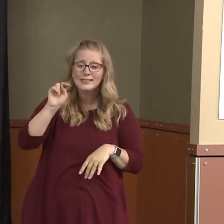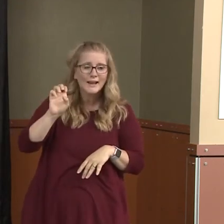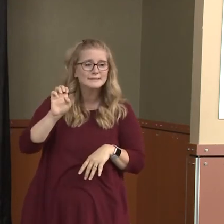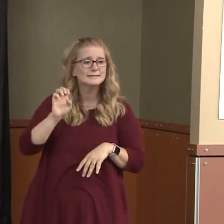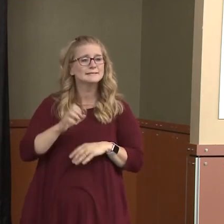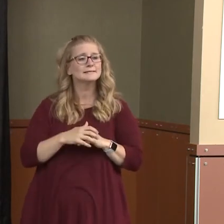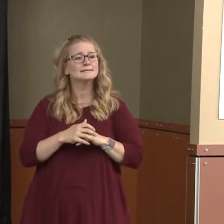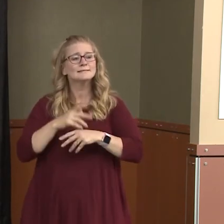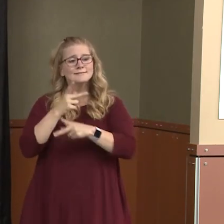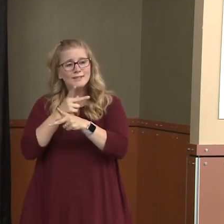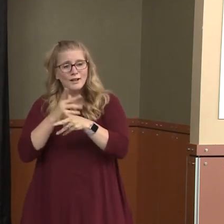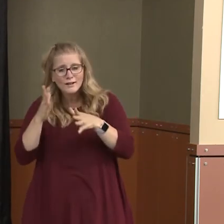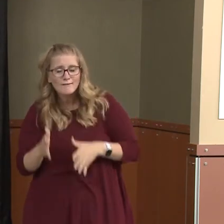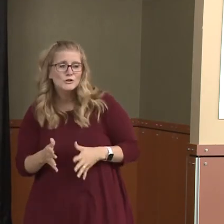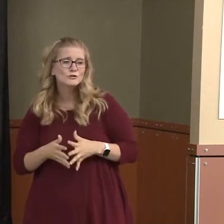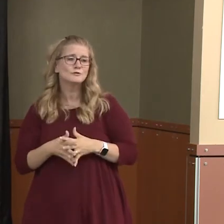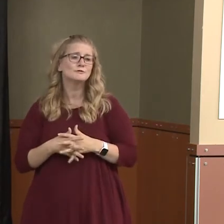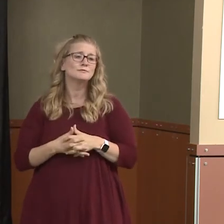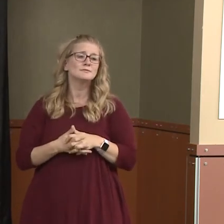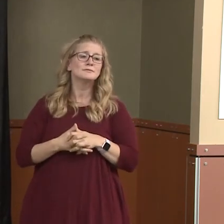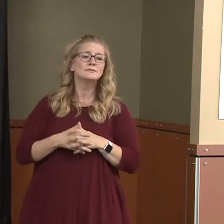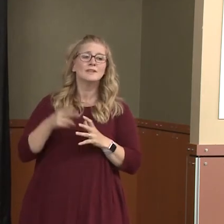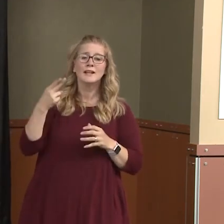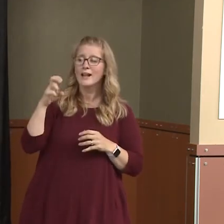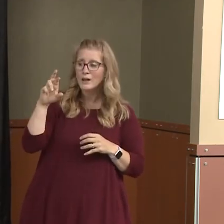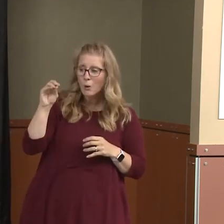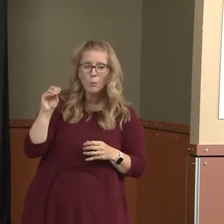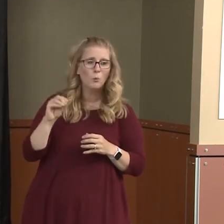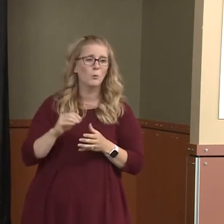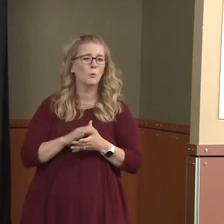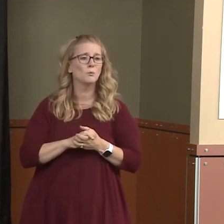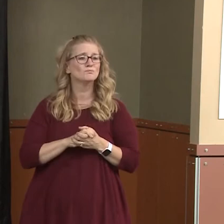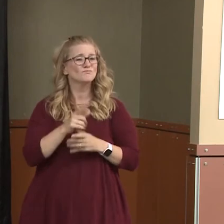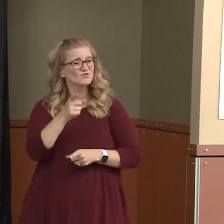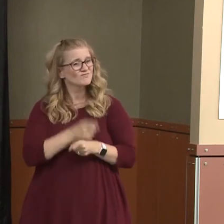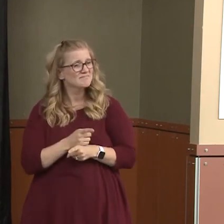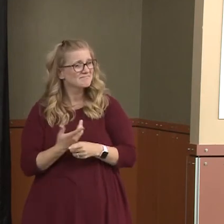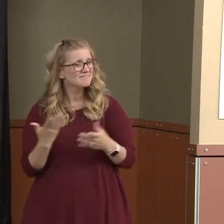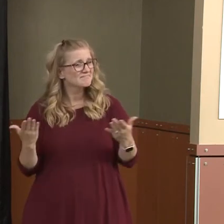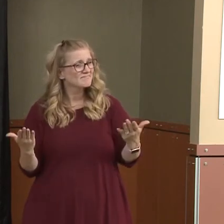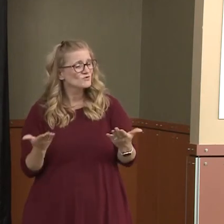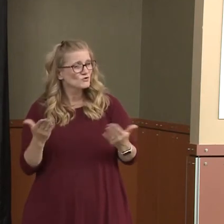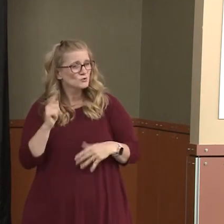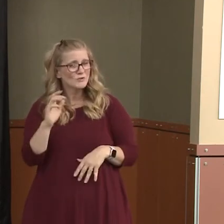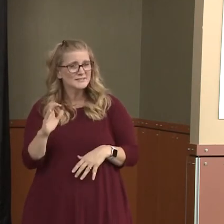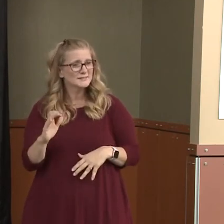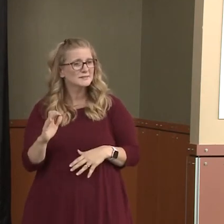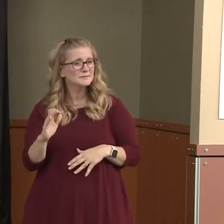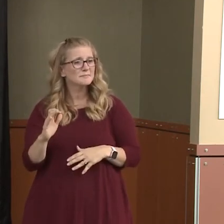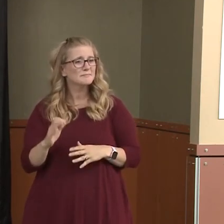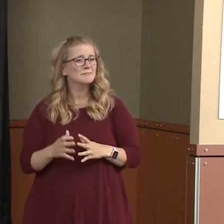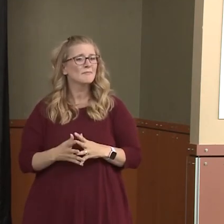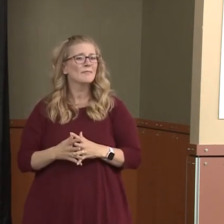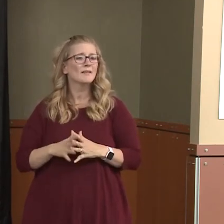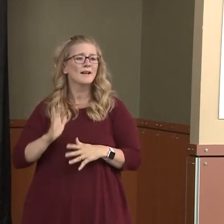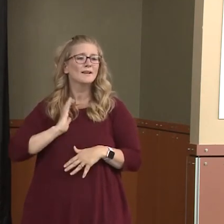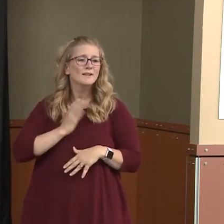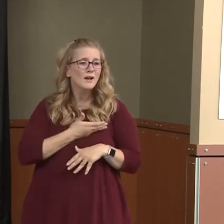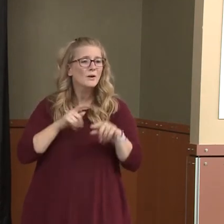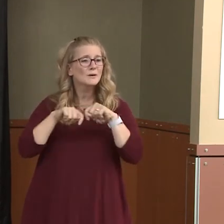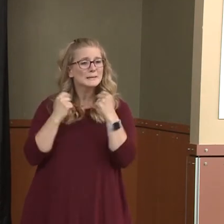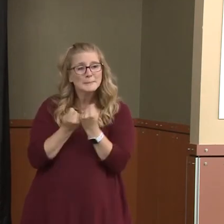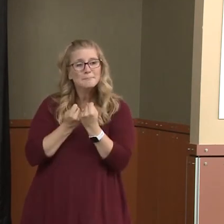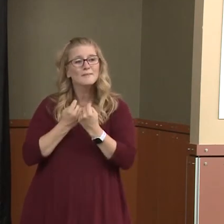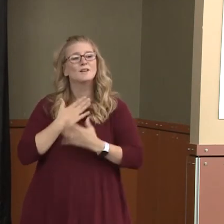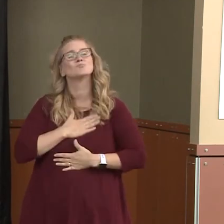And that's absolutely appropriate, rightly so, as much here in the Tri-Cities as anywhere. Our team is appreciated. Our teams are appreciative of all the